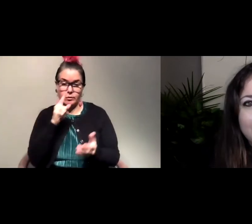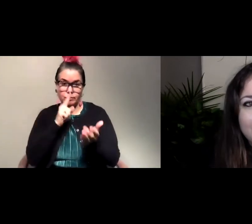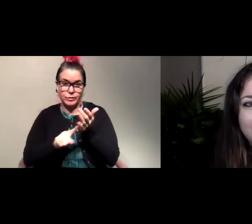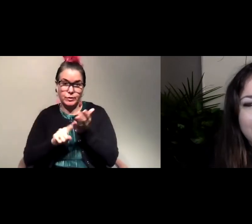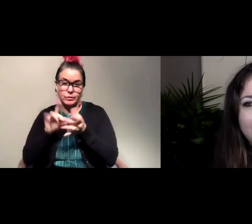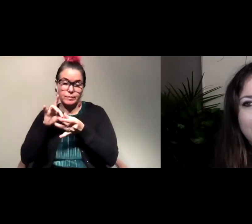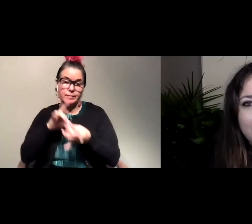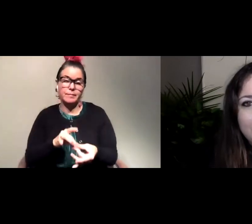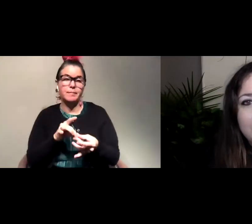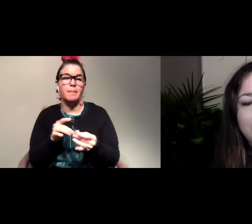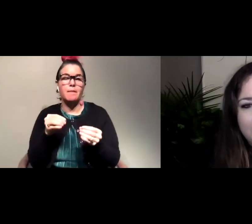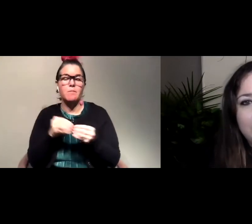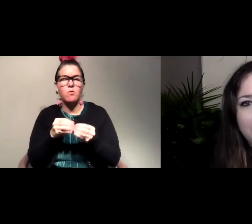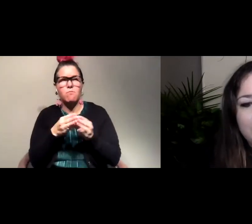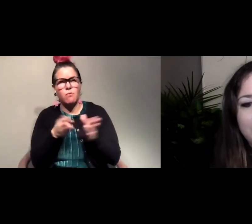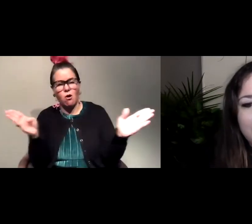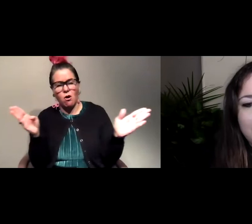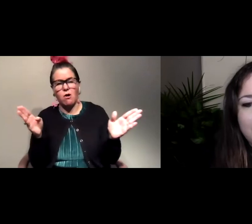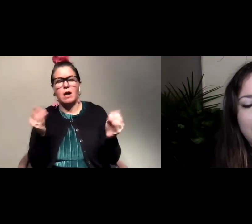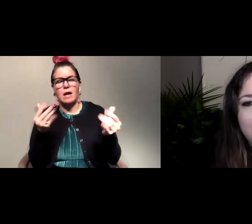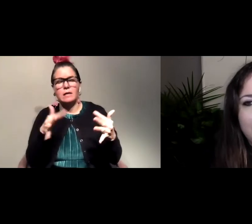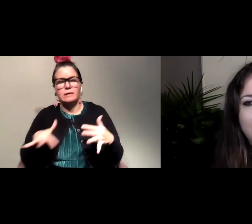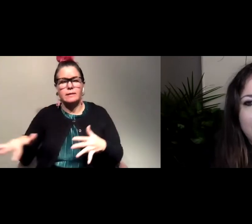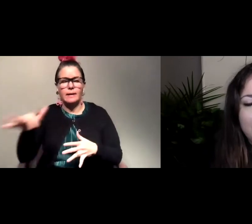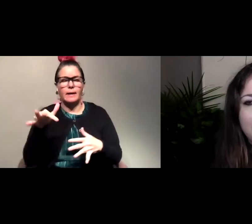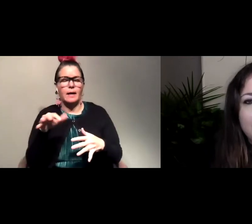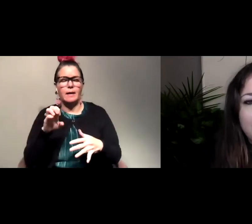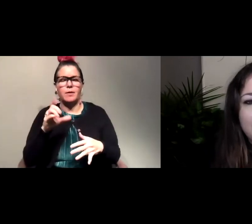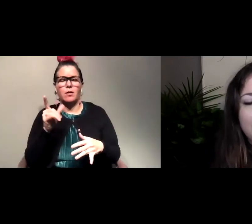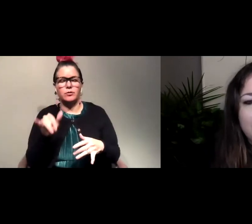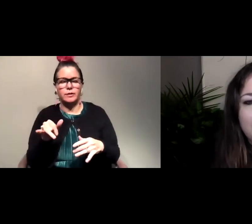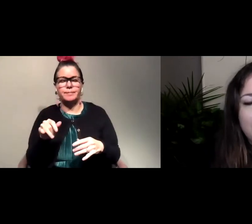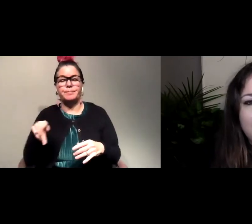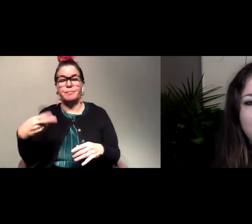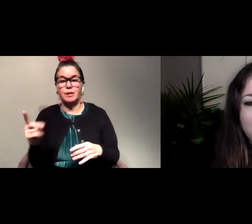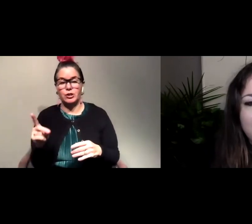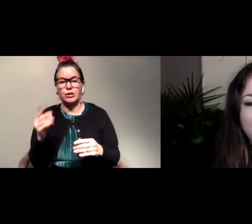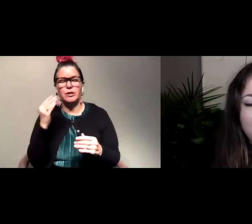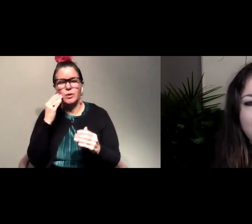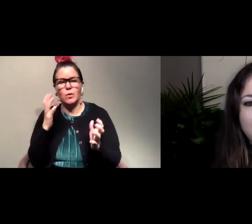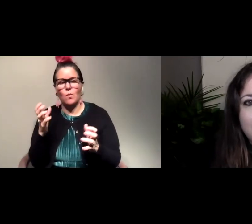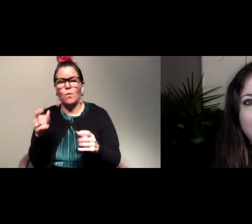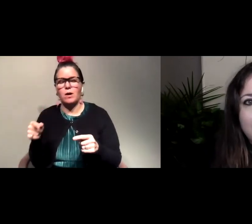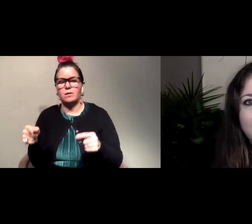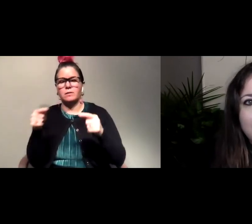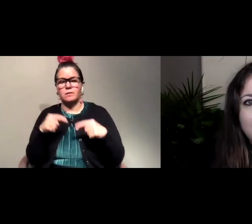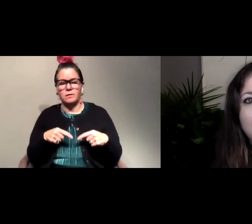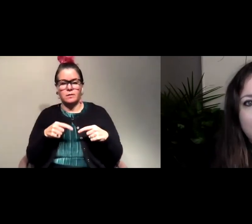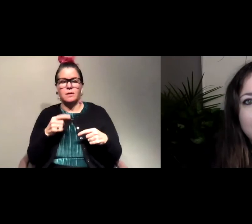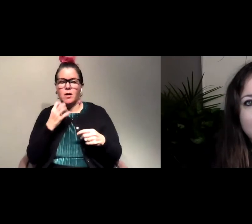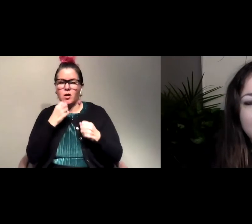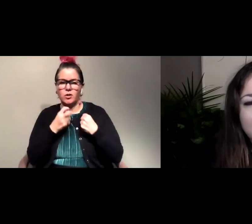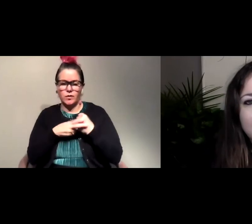in more broad scale landscape ecology. But for my PhD, I knew that I kind of wanted to come back to that conservation realm.